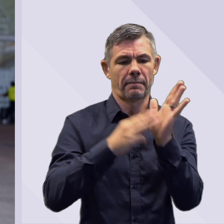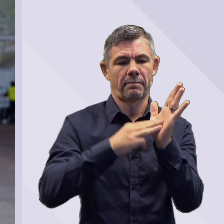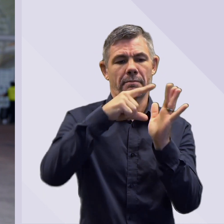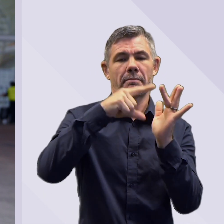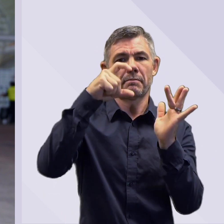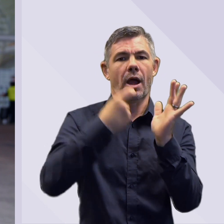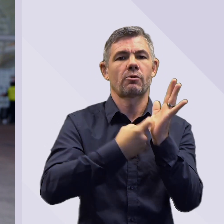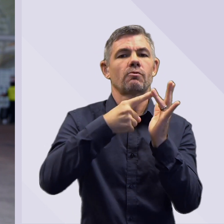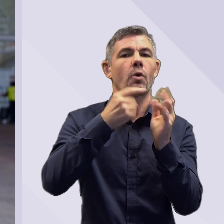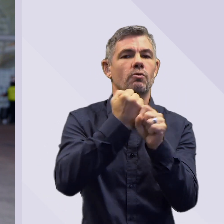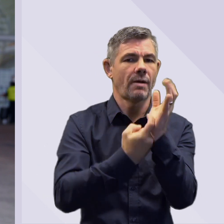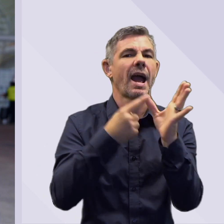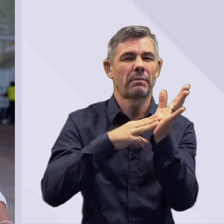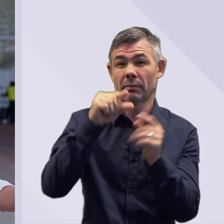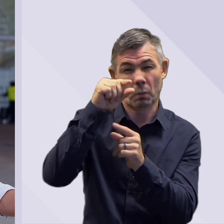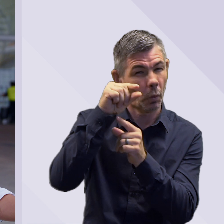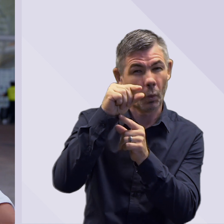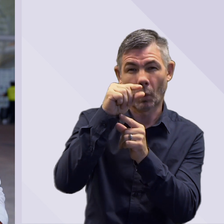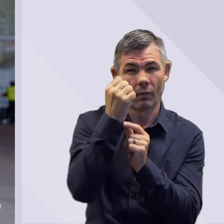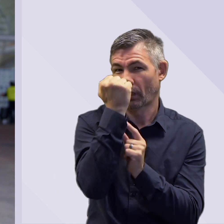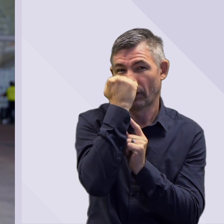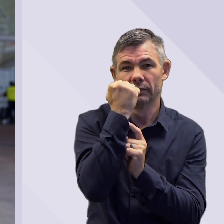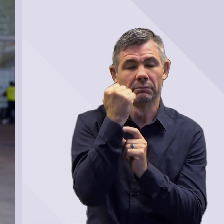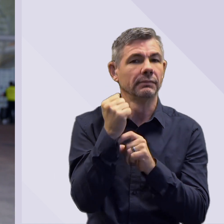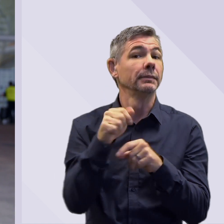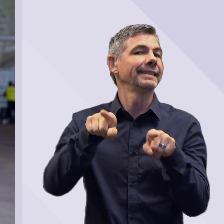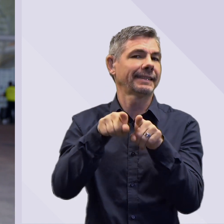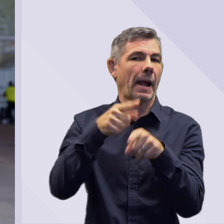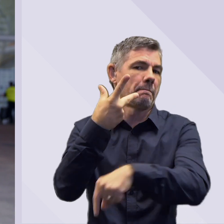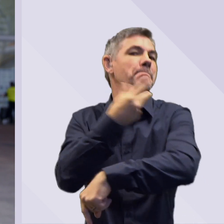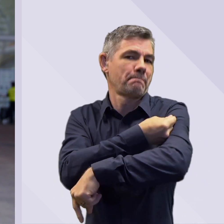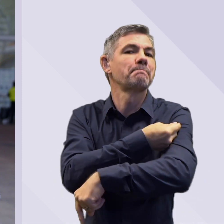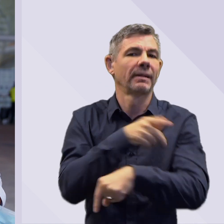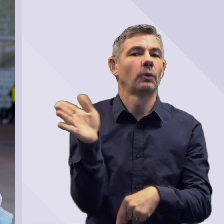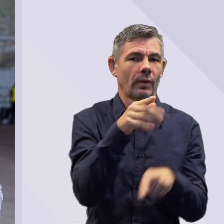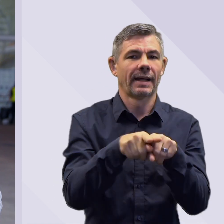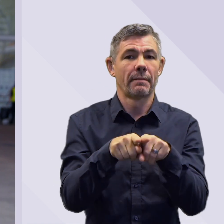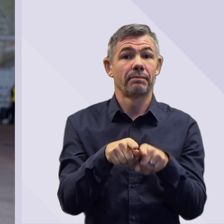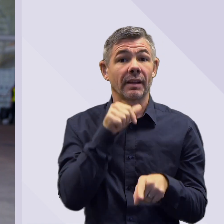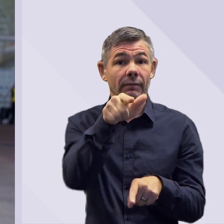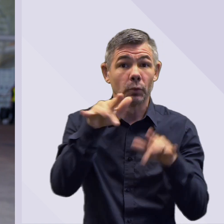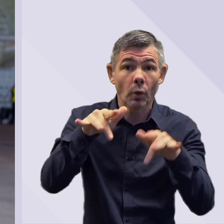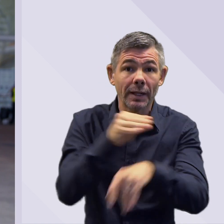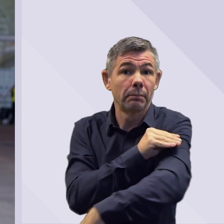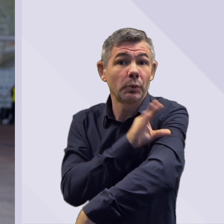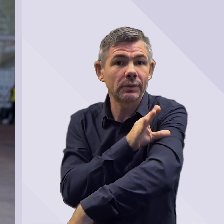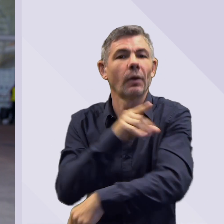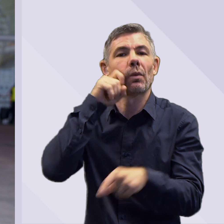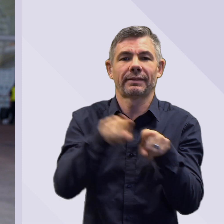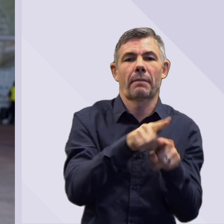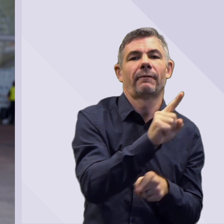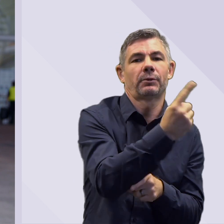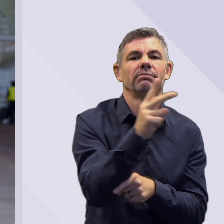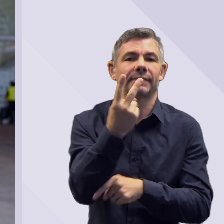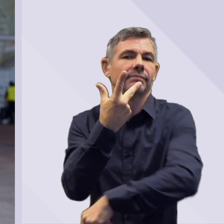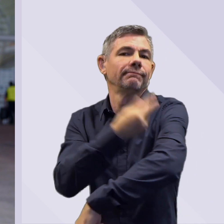those of us that get it again it'll look pretty much the same as what you remember last time. Really importantly though it doesn't give you